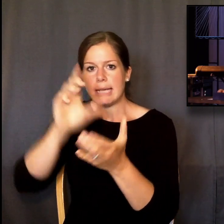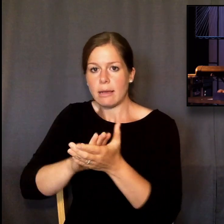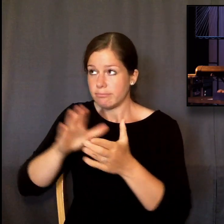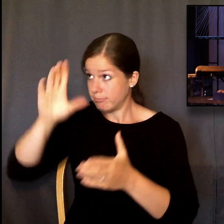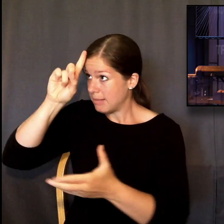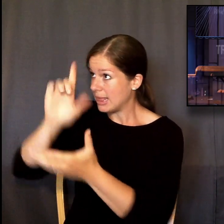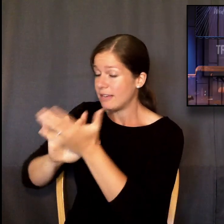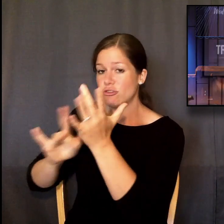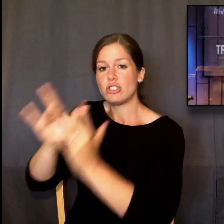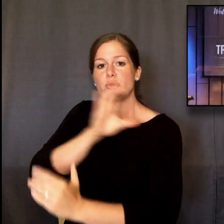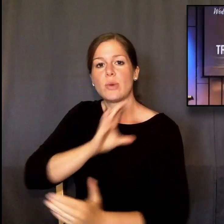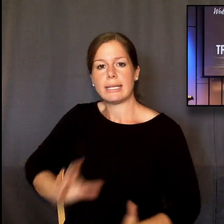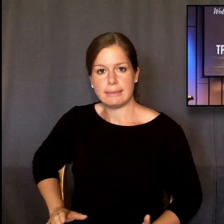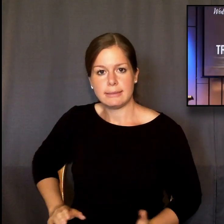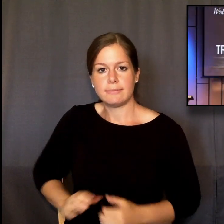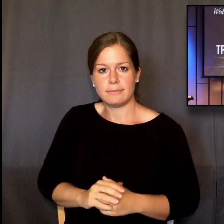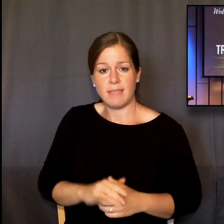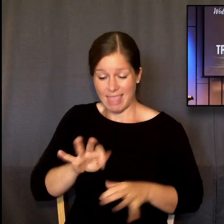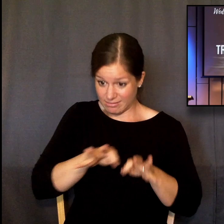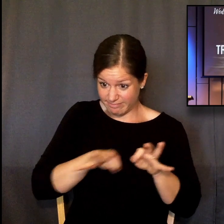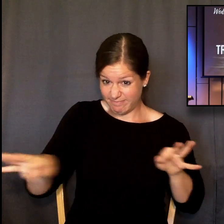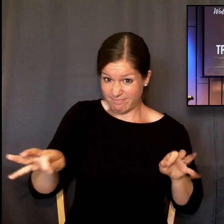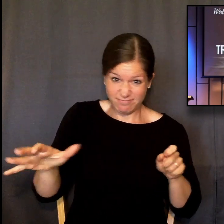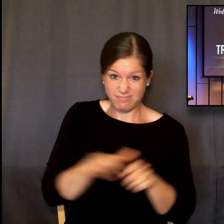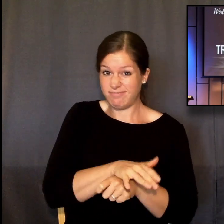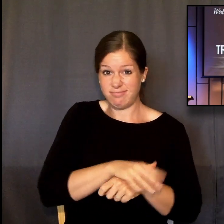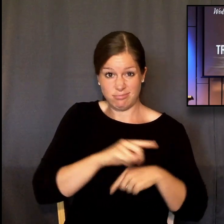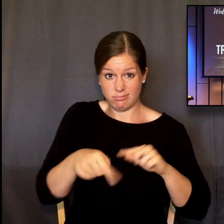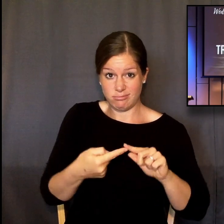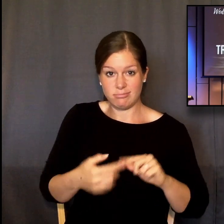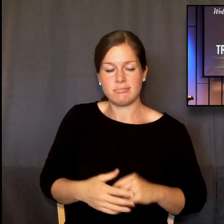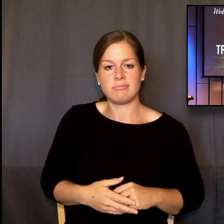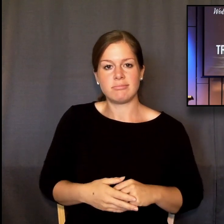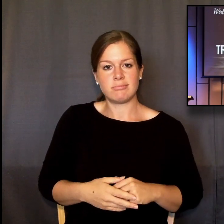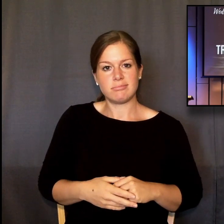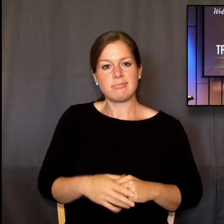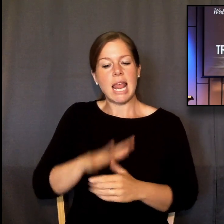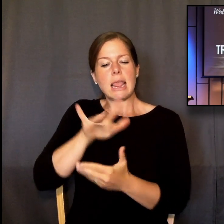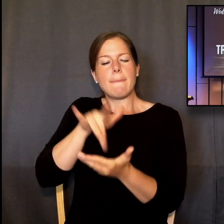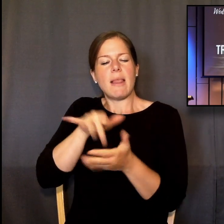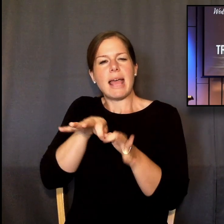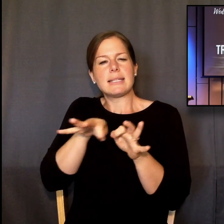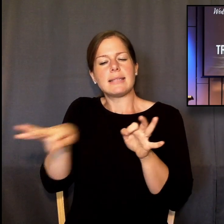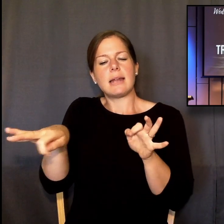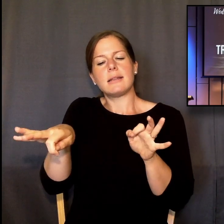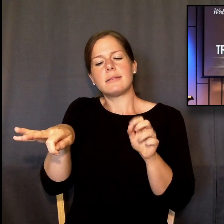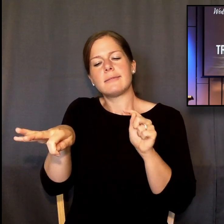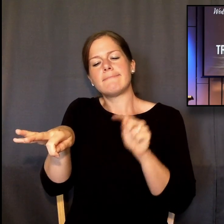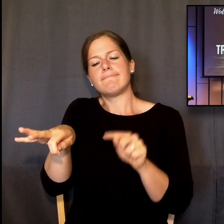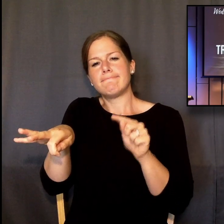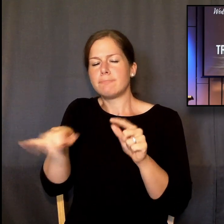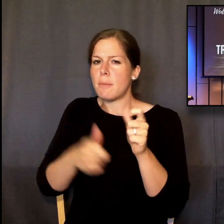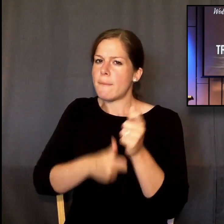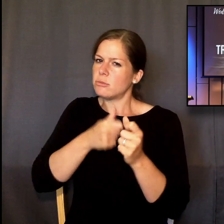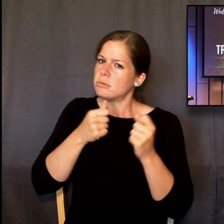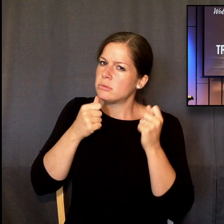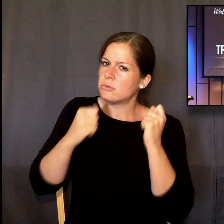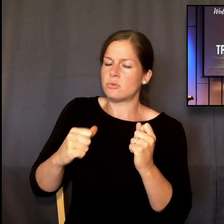Christ. And tucked right in the middle of that whole discussion, I think, is the strongest, most convincing text